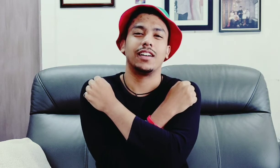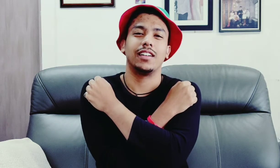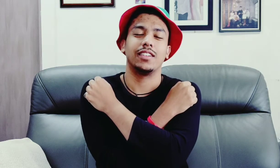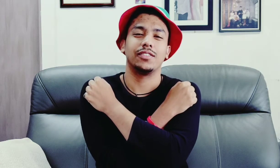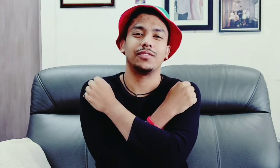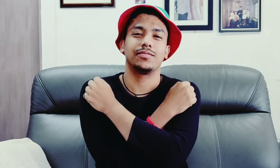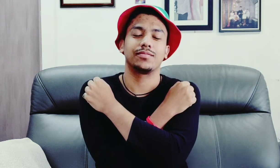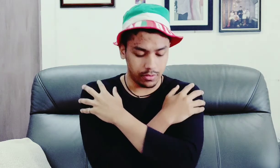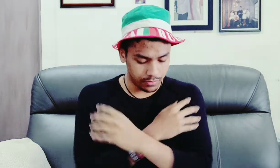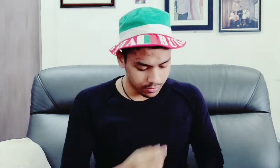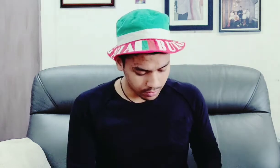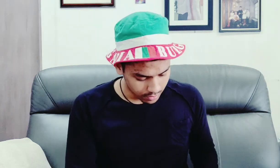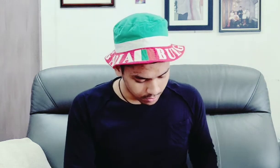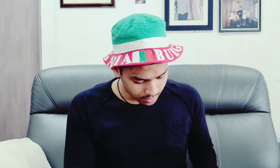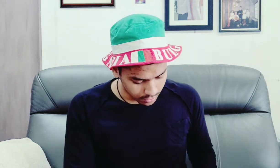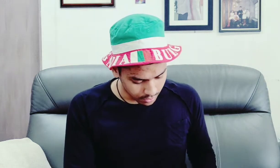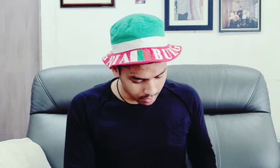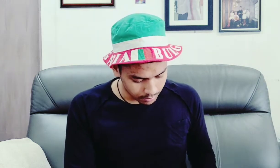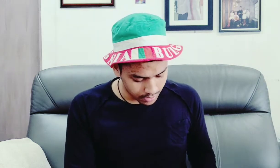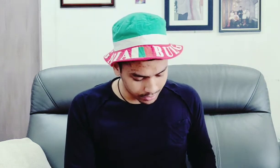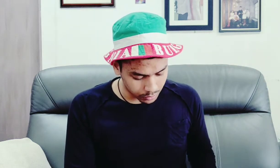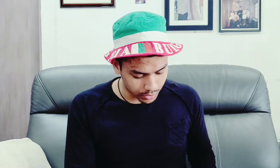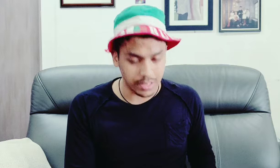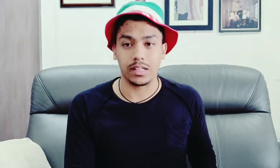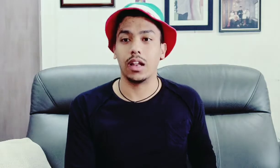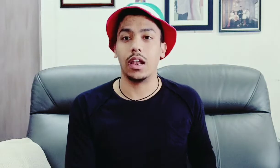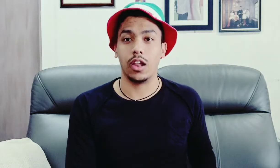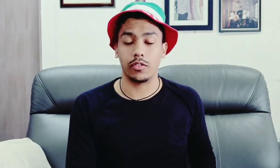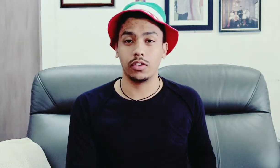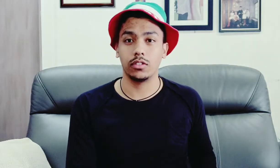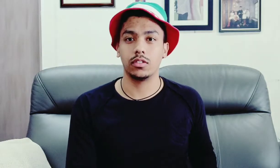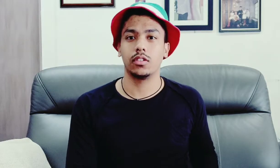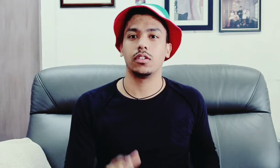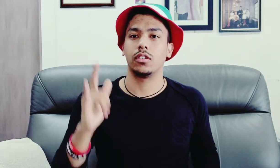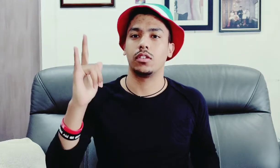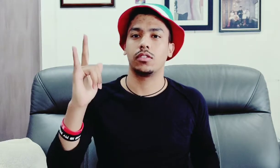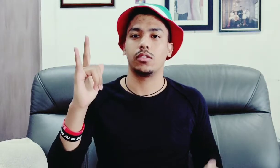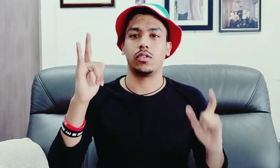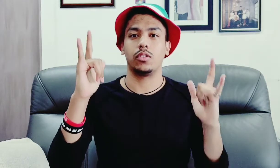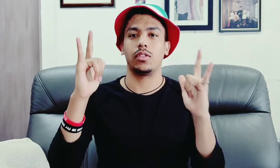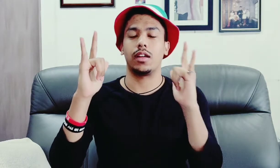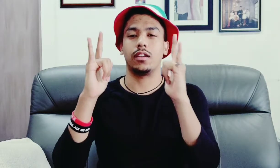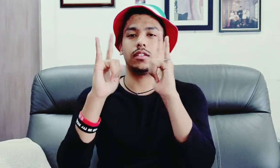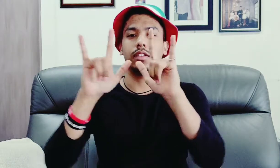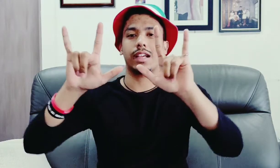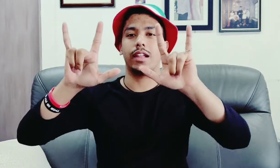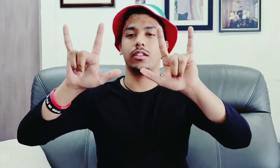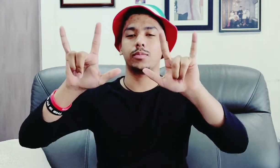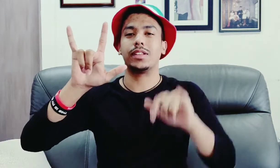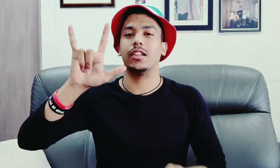love love um the next word is lover so you can do that and it's like this means i